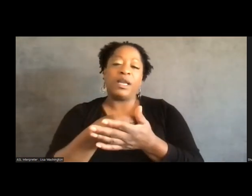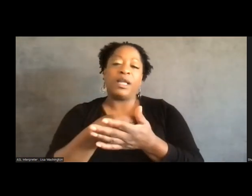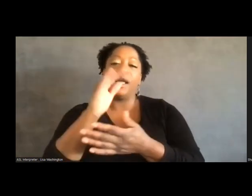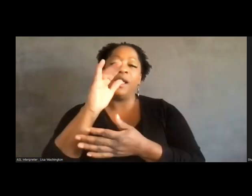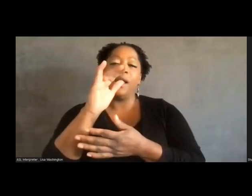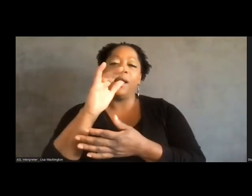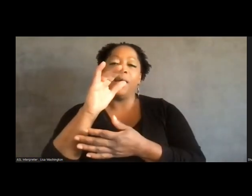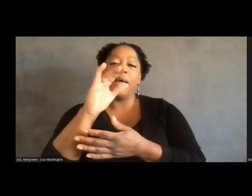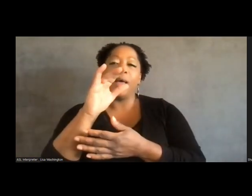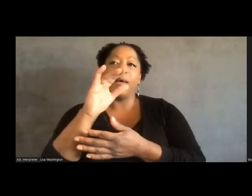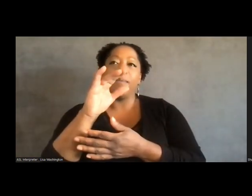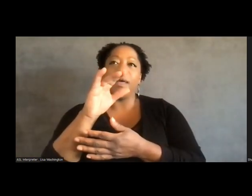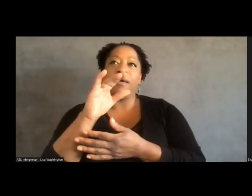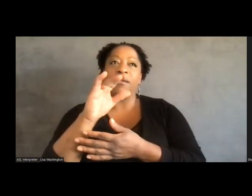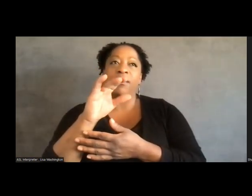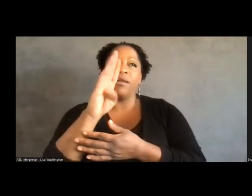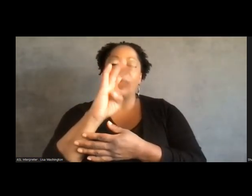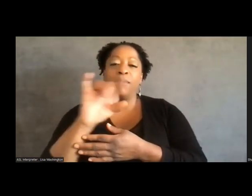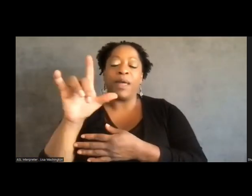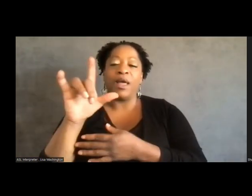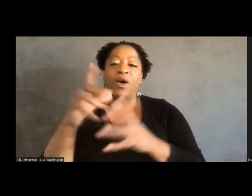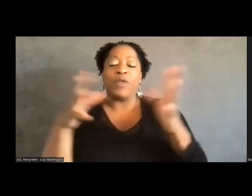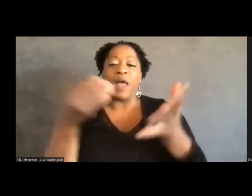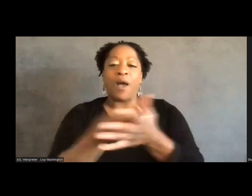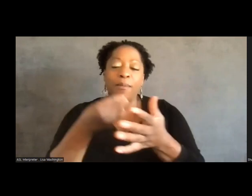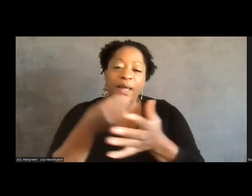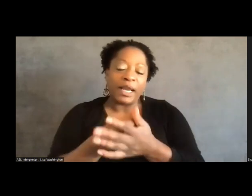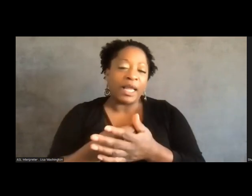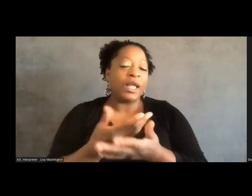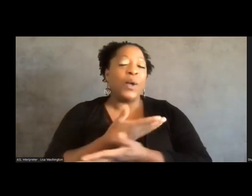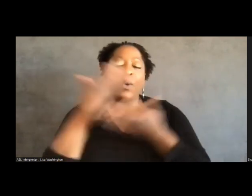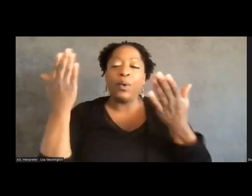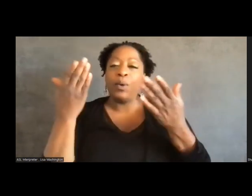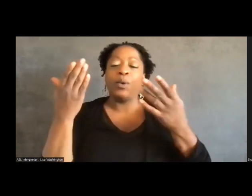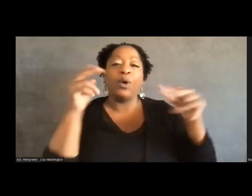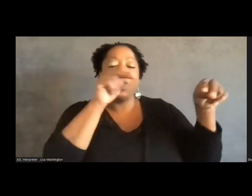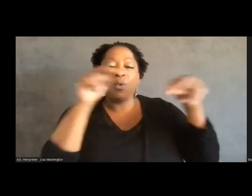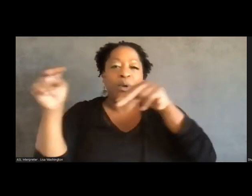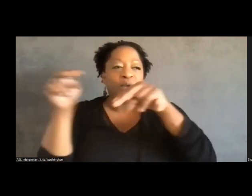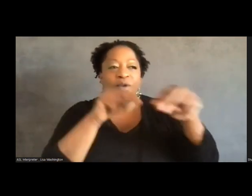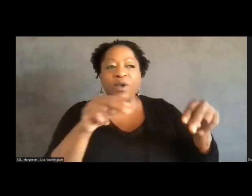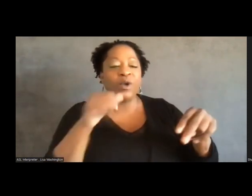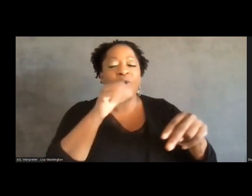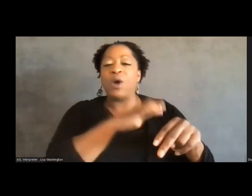any oversight or review or standards of any kind,